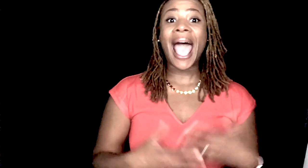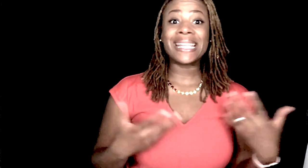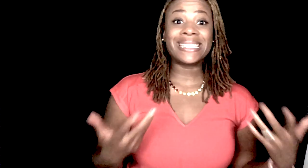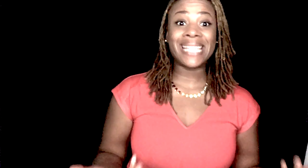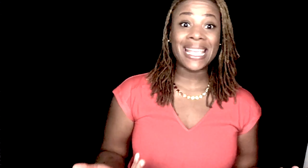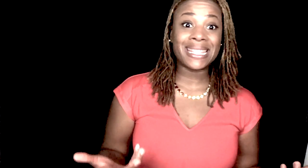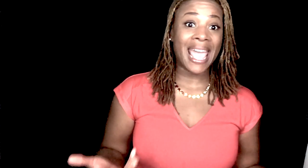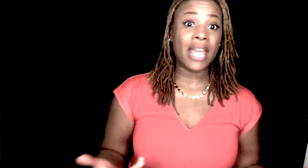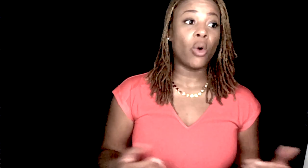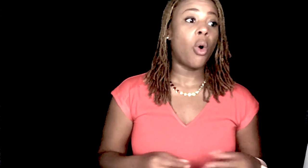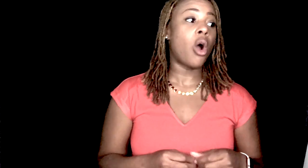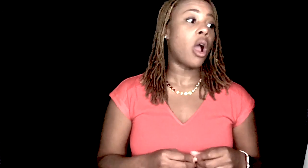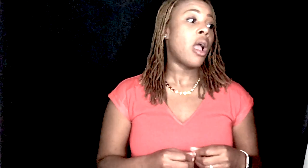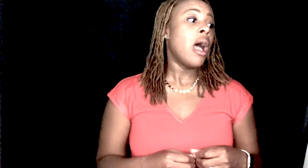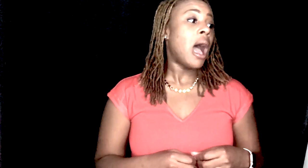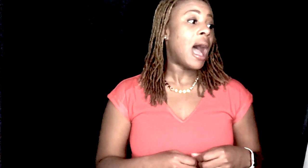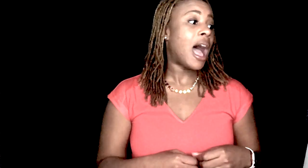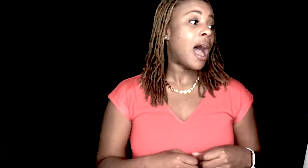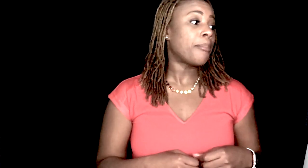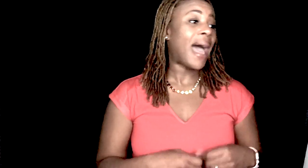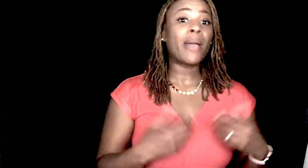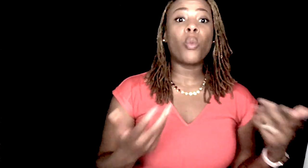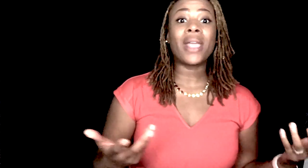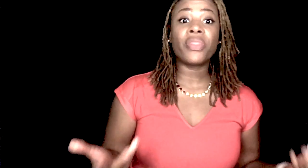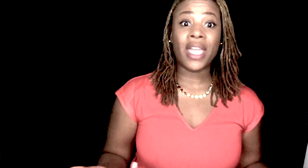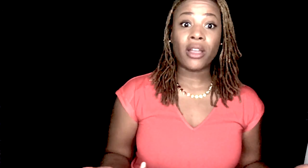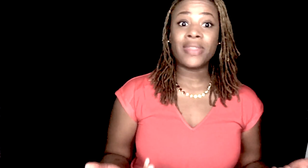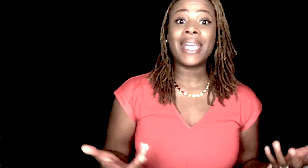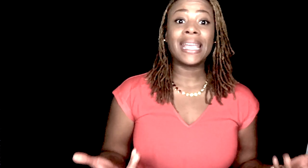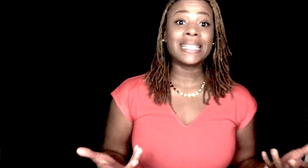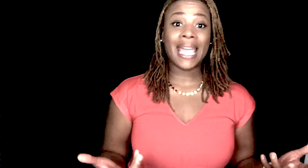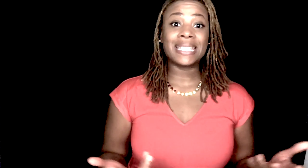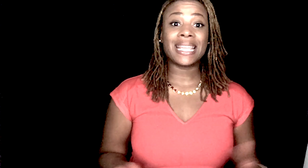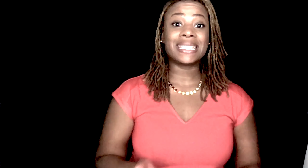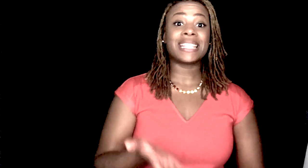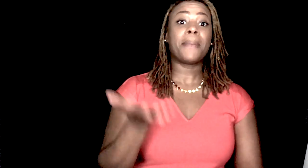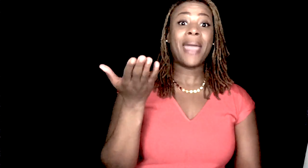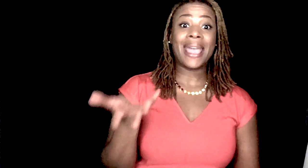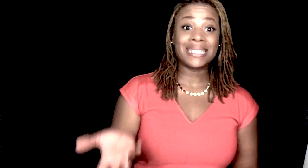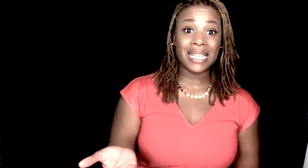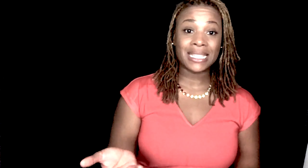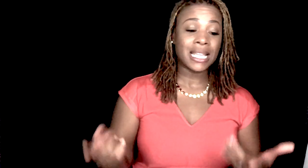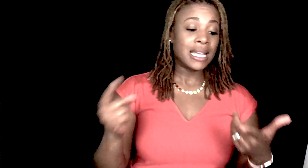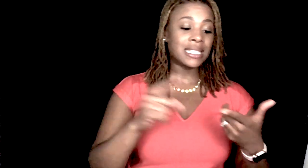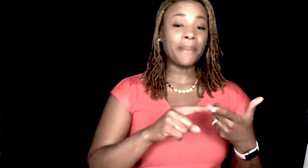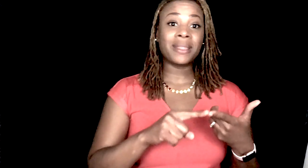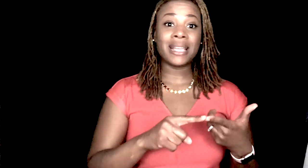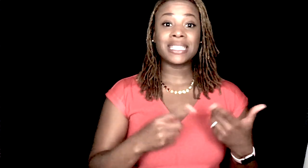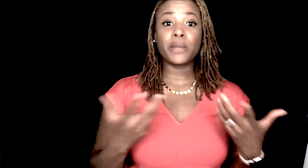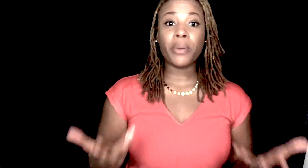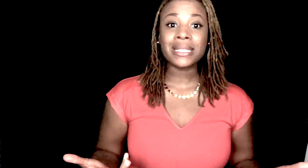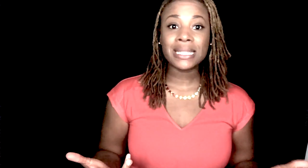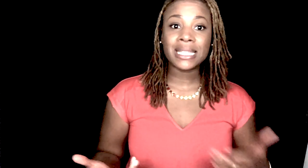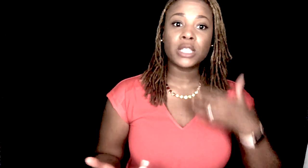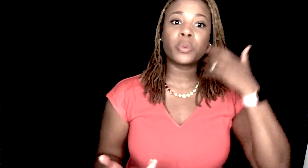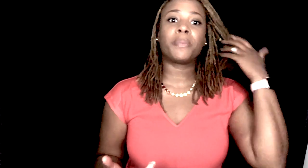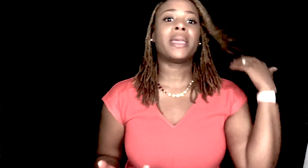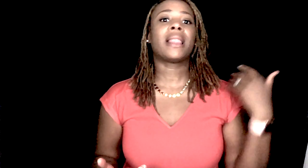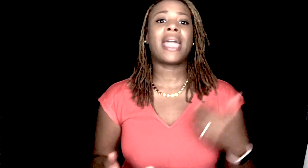I did that, or I went there. That indicates that it's in the past tense. Something that's in the present tense would be like,